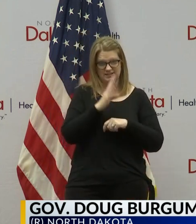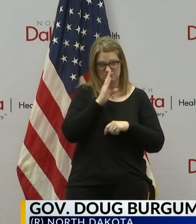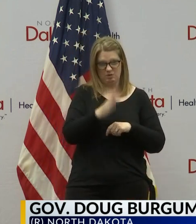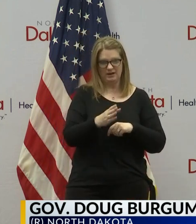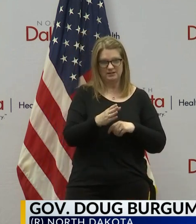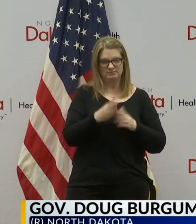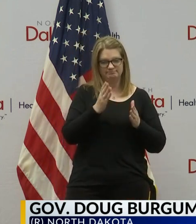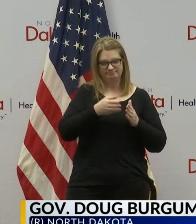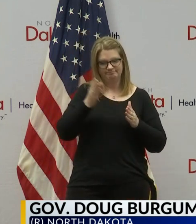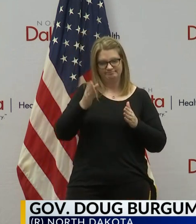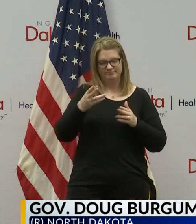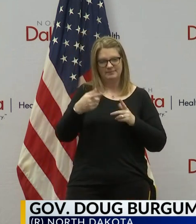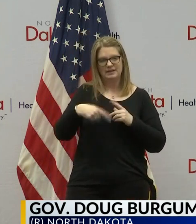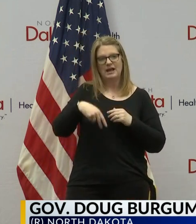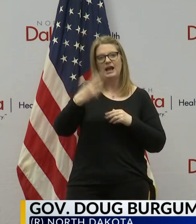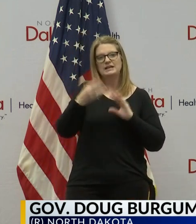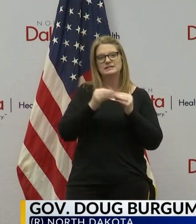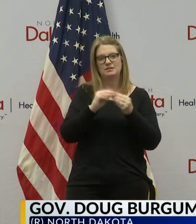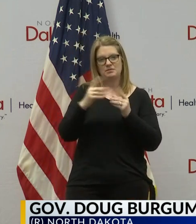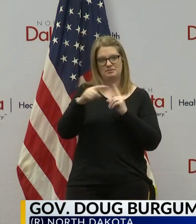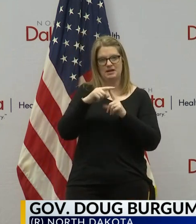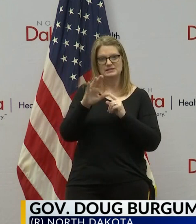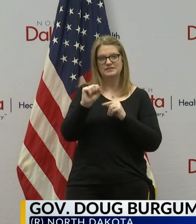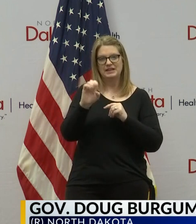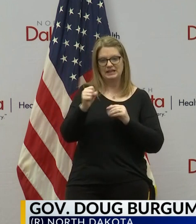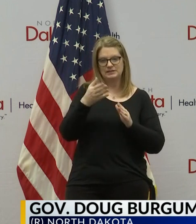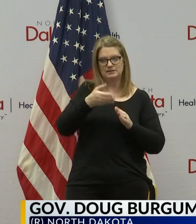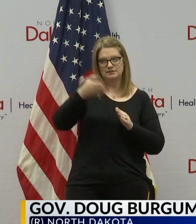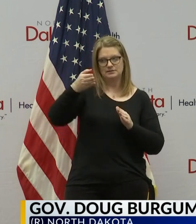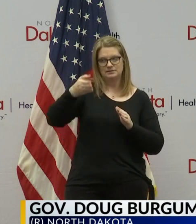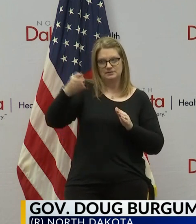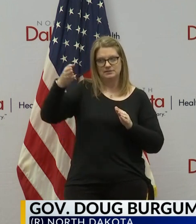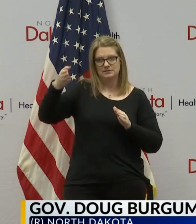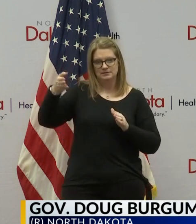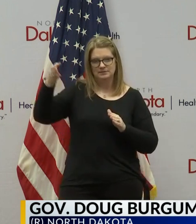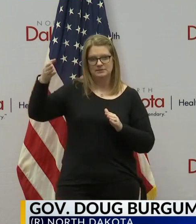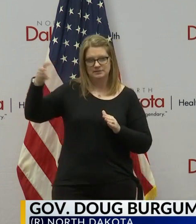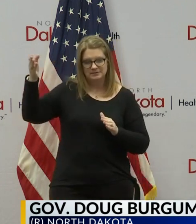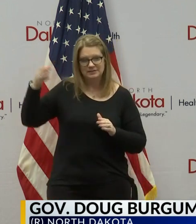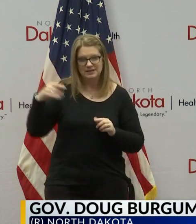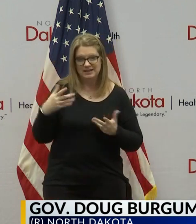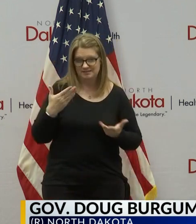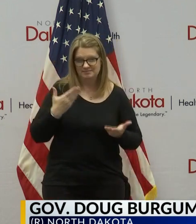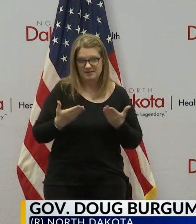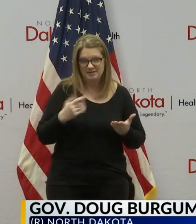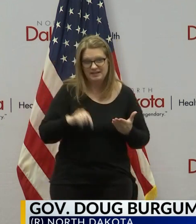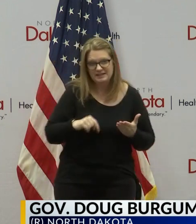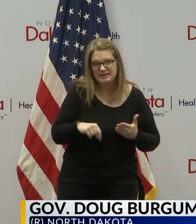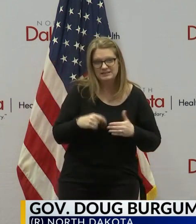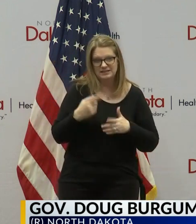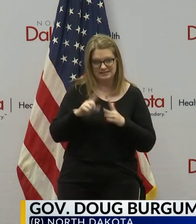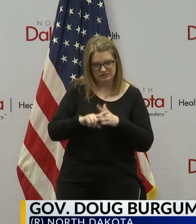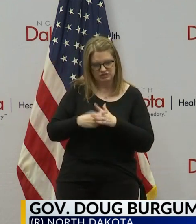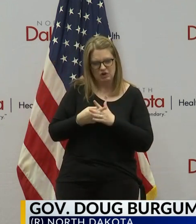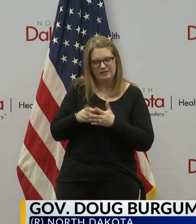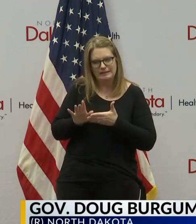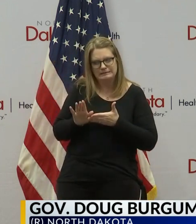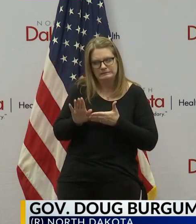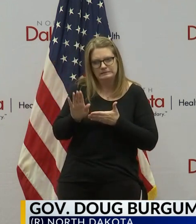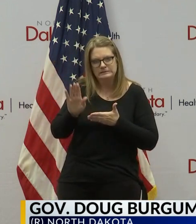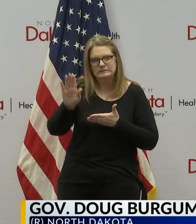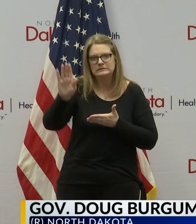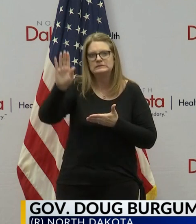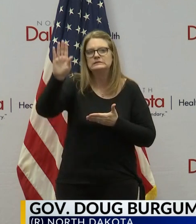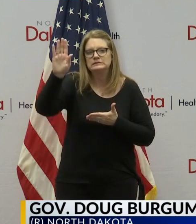row that we've had our highest number of positive cases so again we're in that point that we've talked about which is the the curve ramping up in the